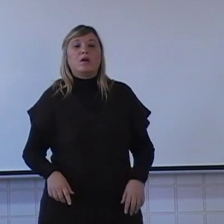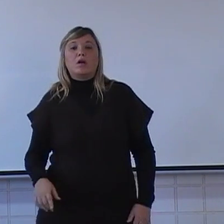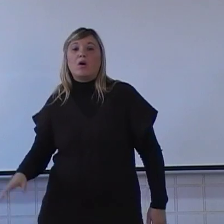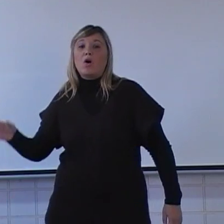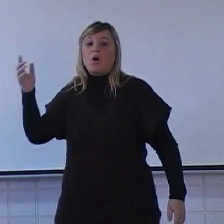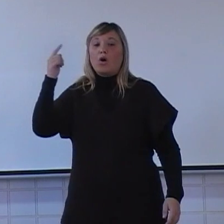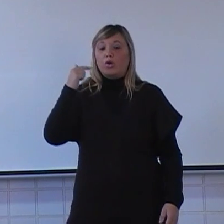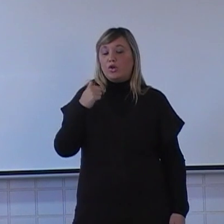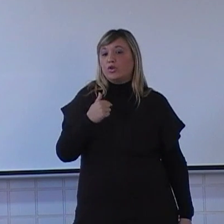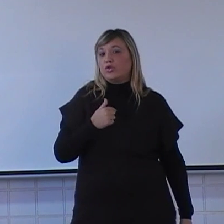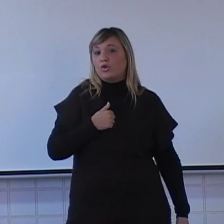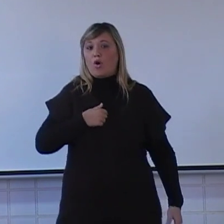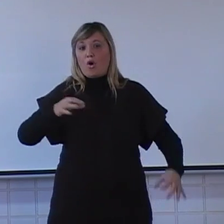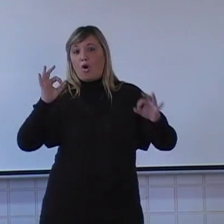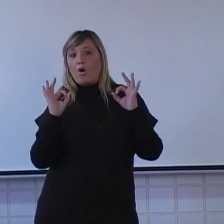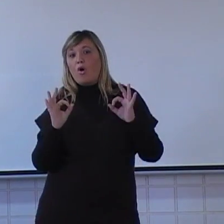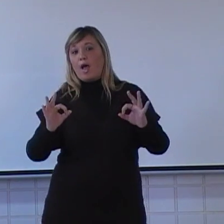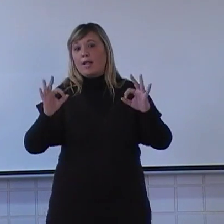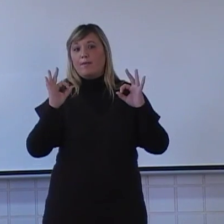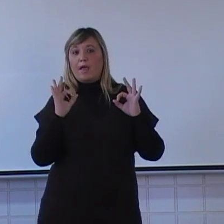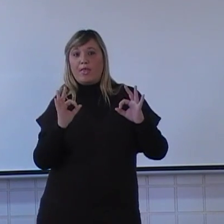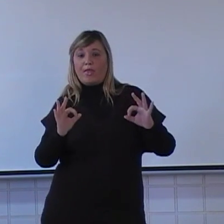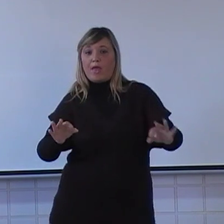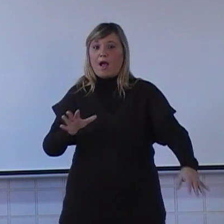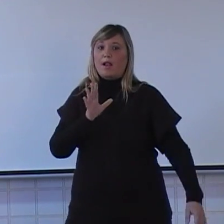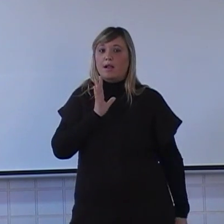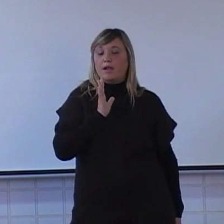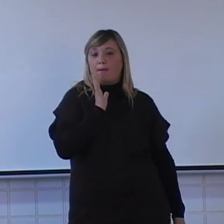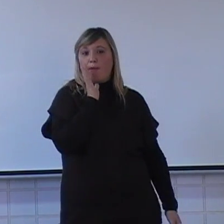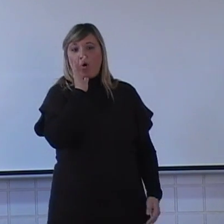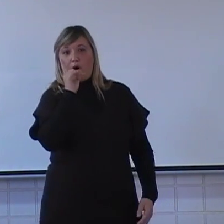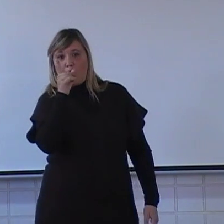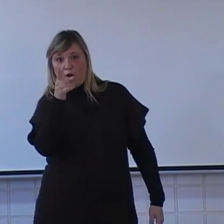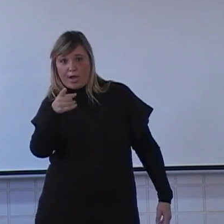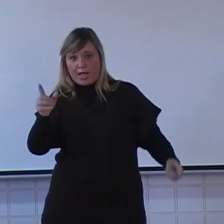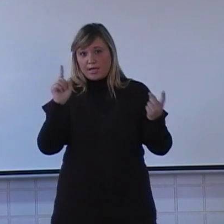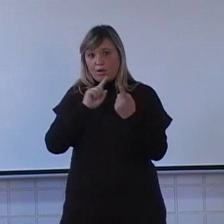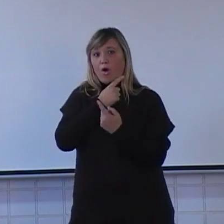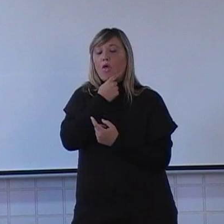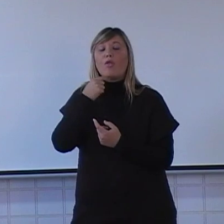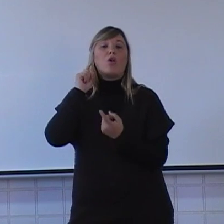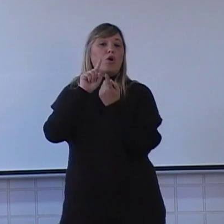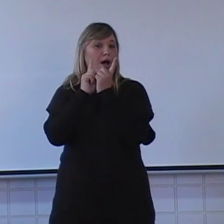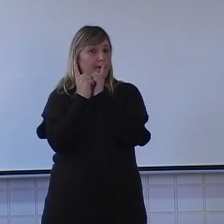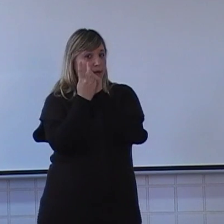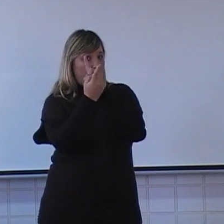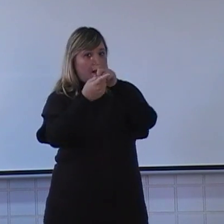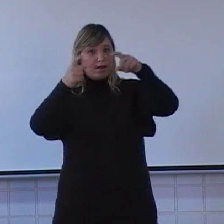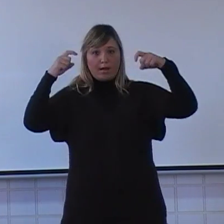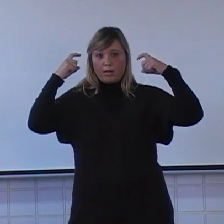you. This world can't be lost